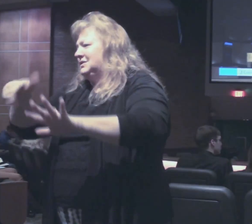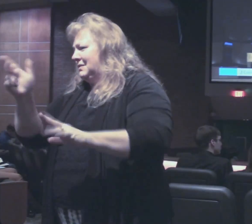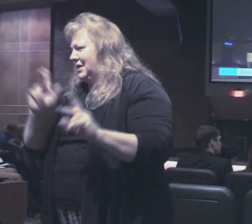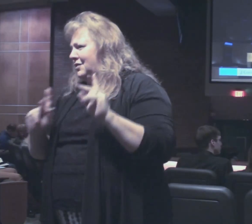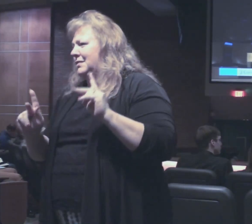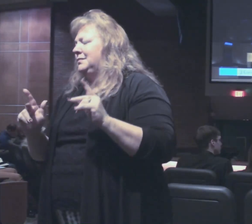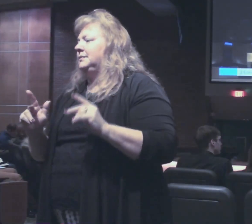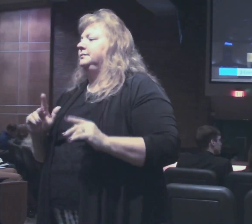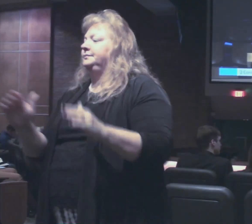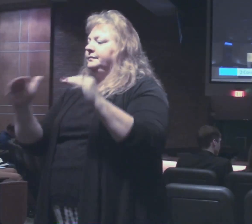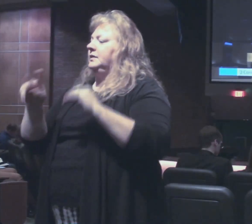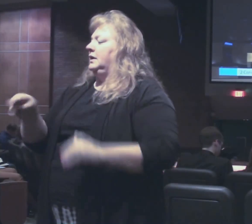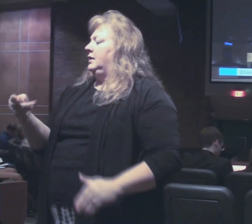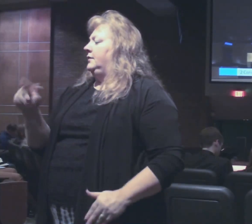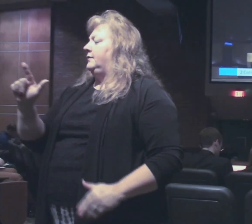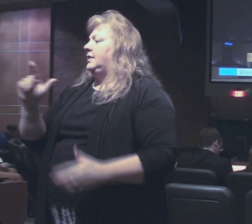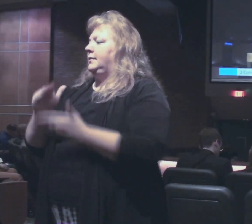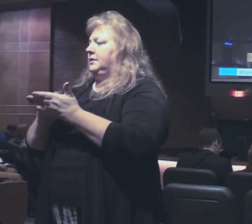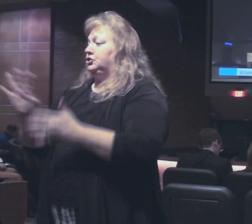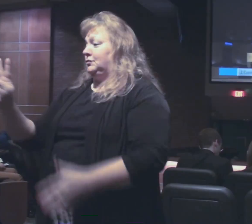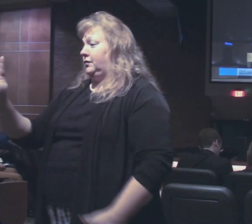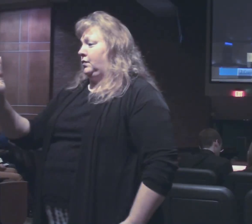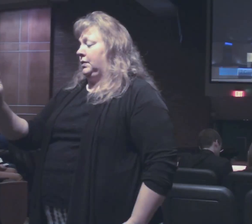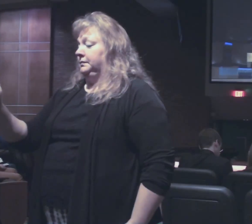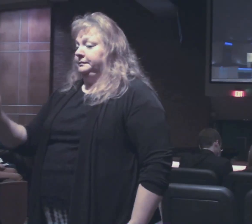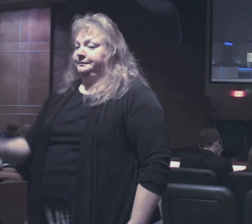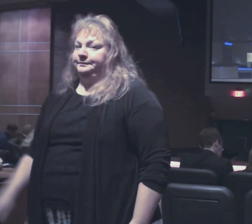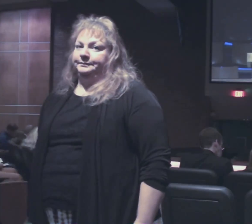others come over to Philippians chapter four